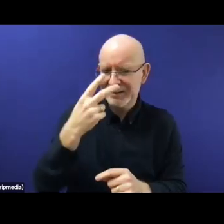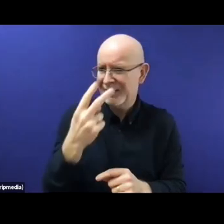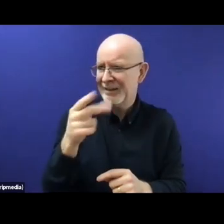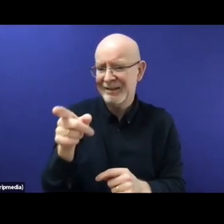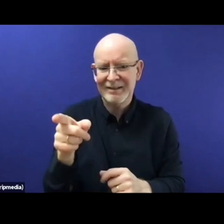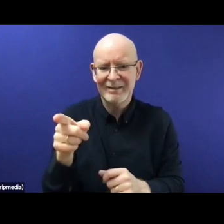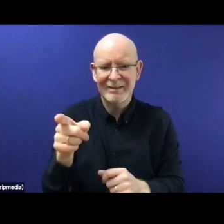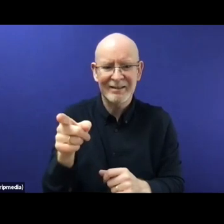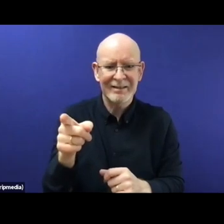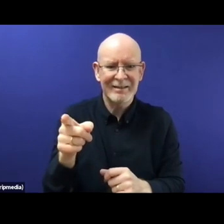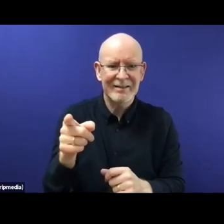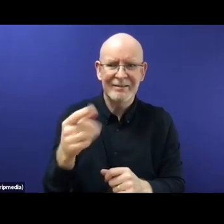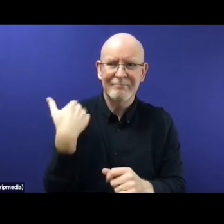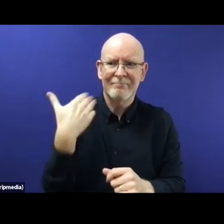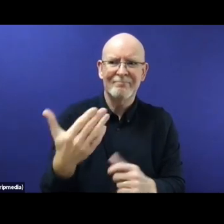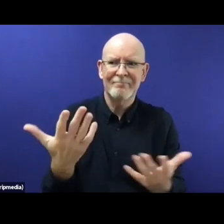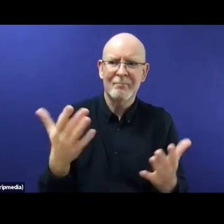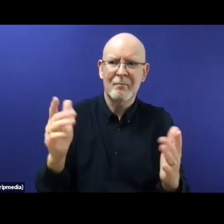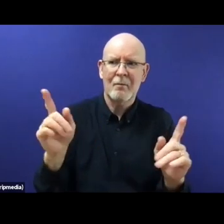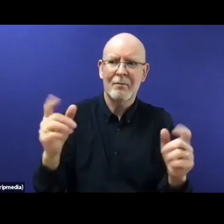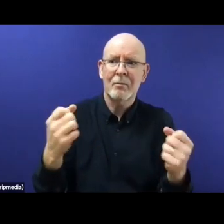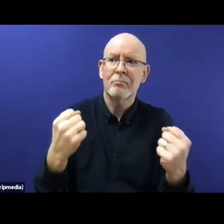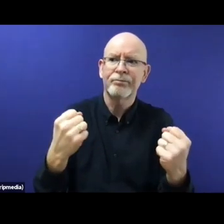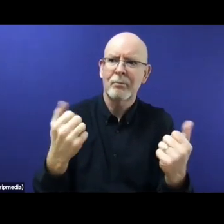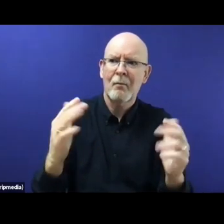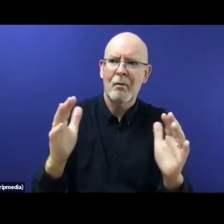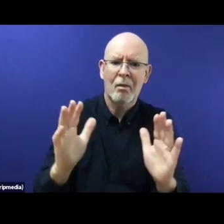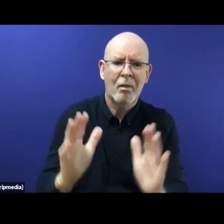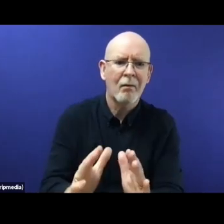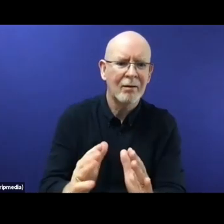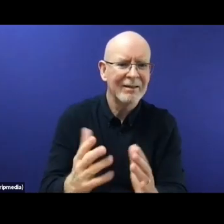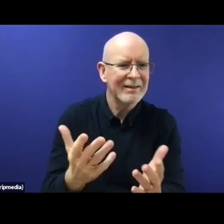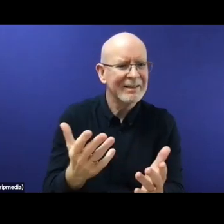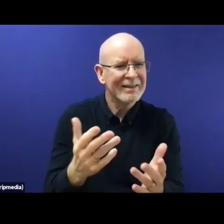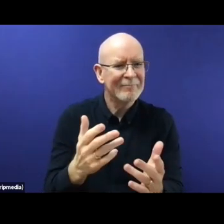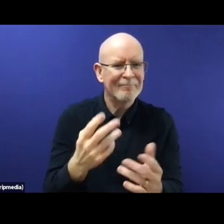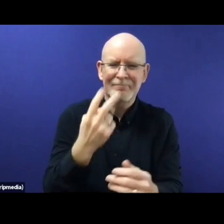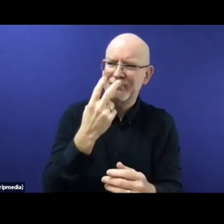matter to what extent that really lives up to effective protection principles.